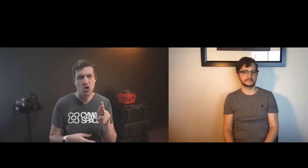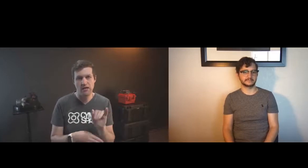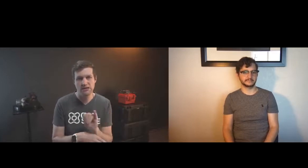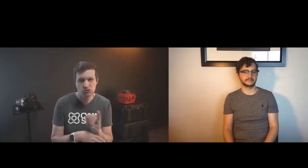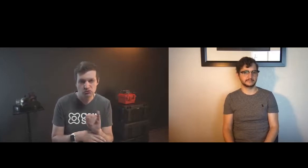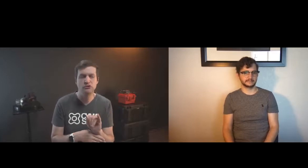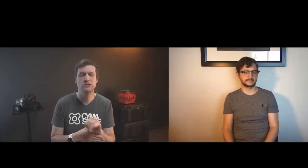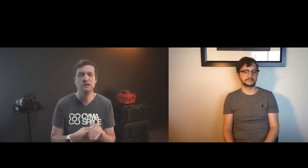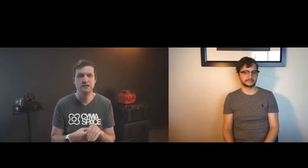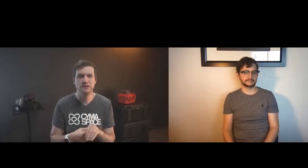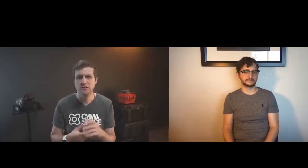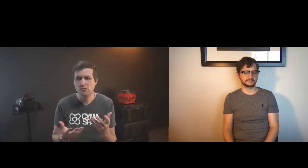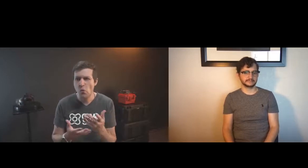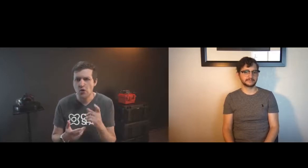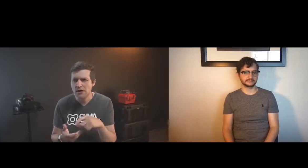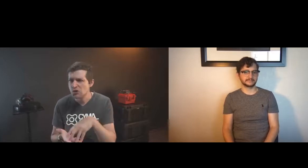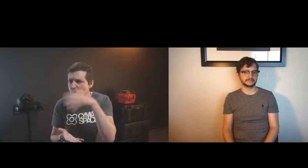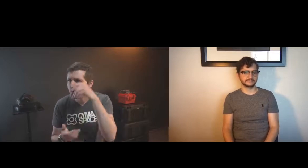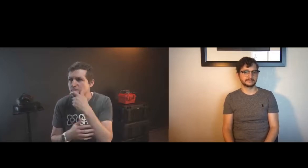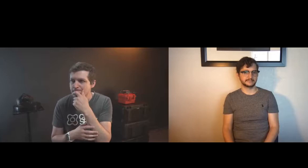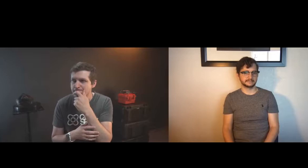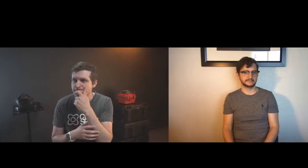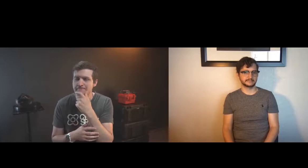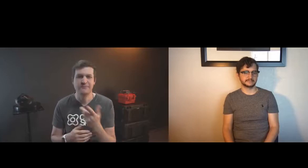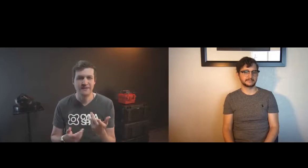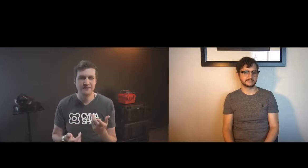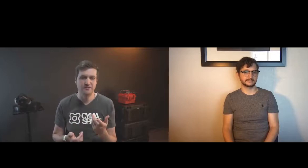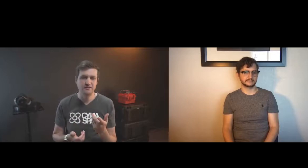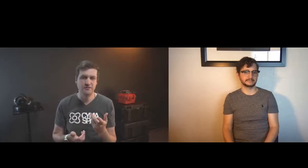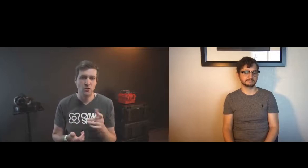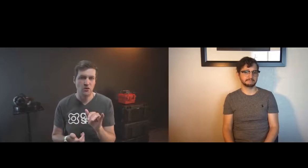and get more involved in digital creation in the vr industry in general